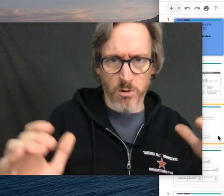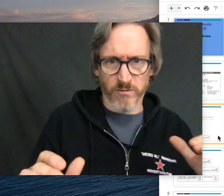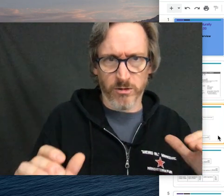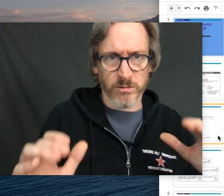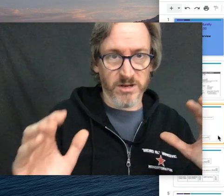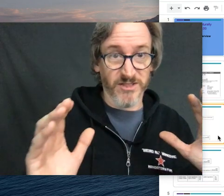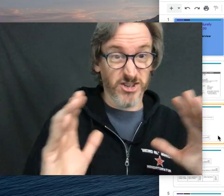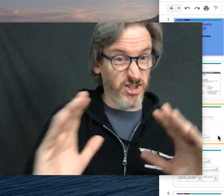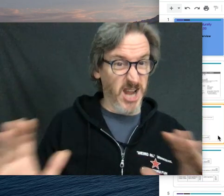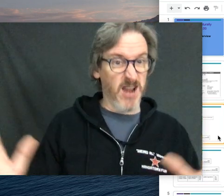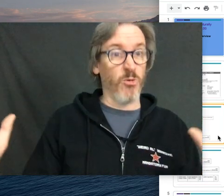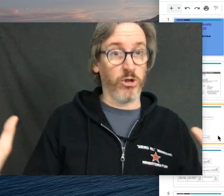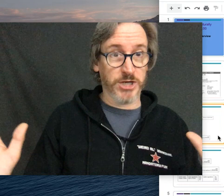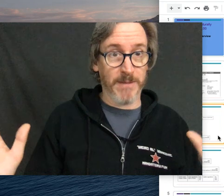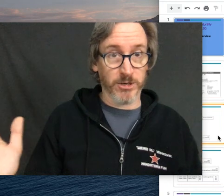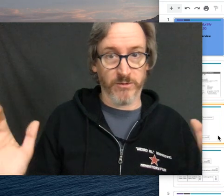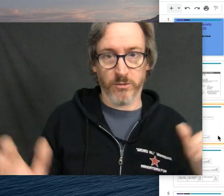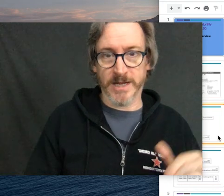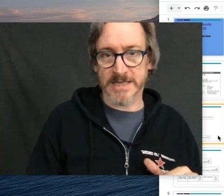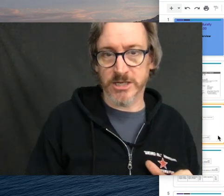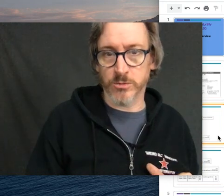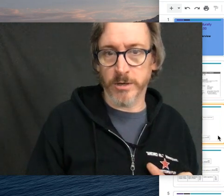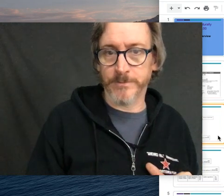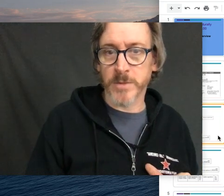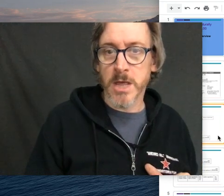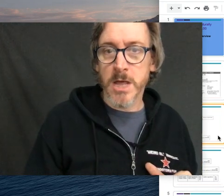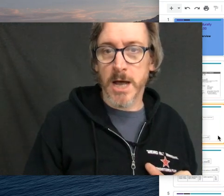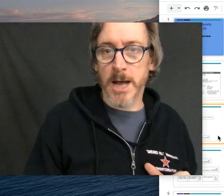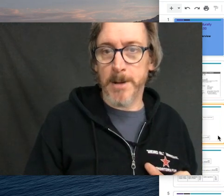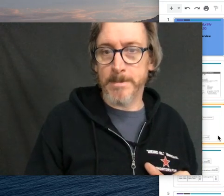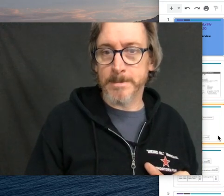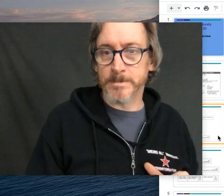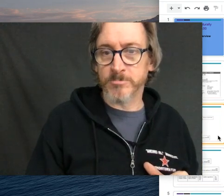quicker to go over the general chapter before we get to each one.